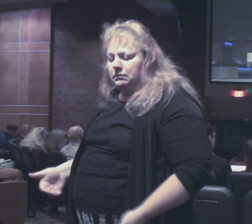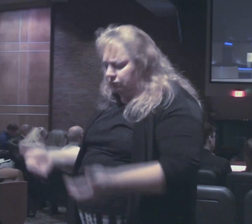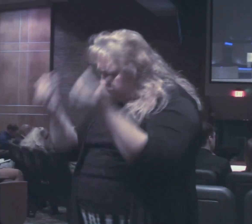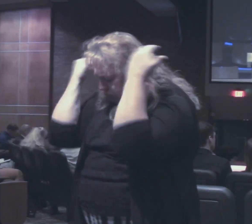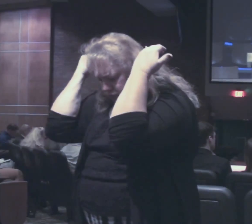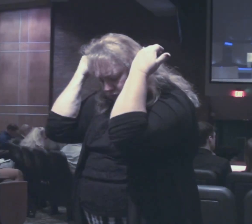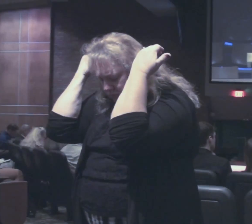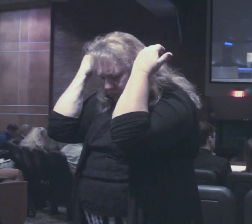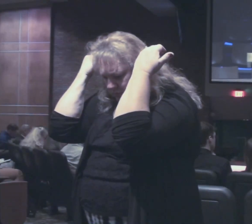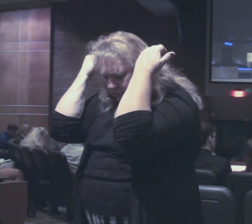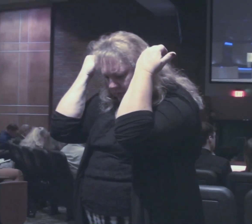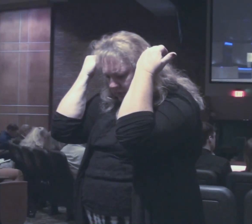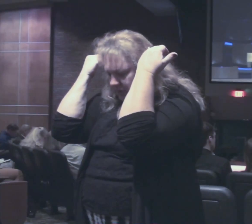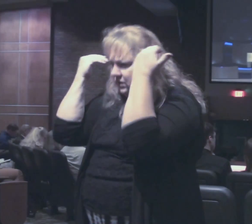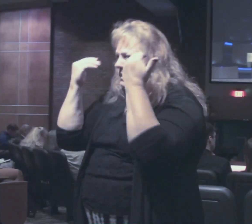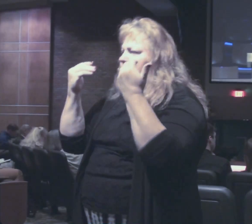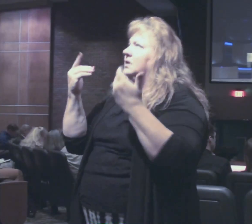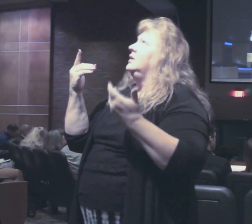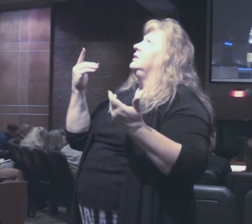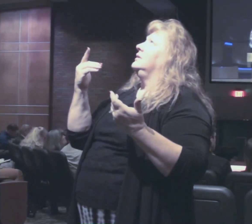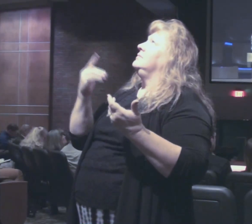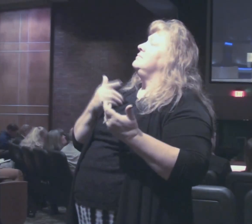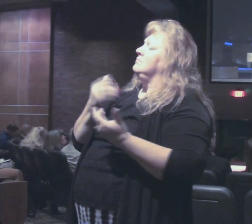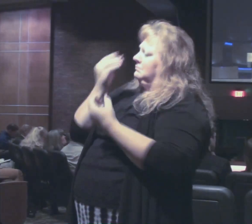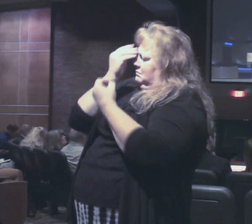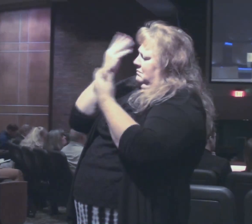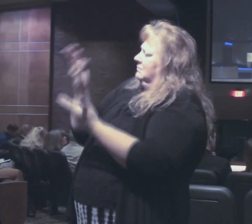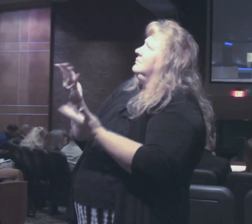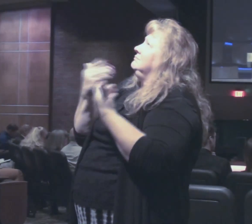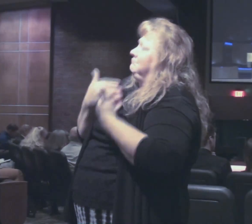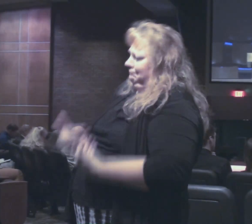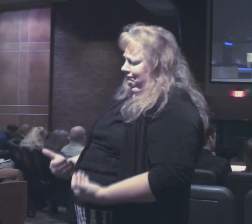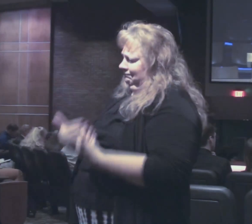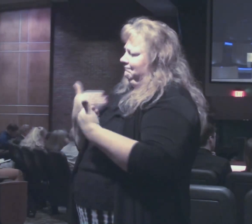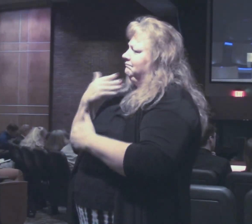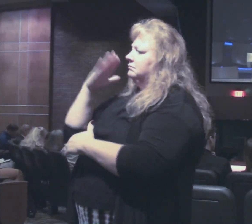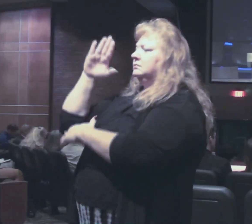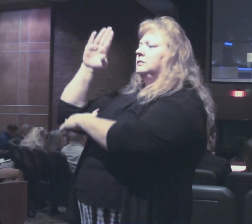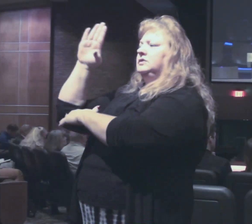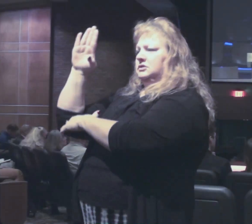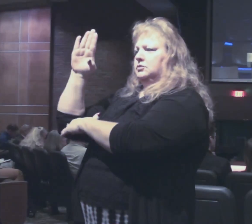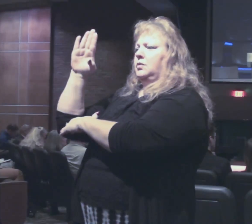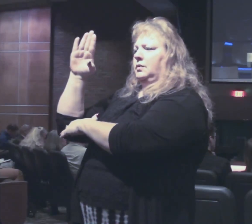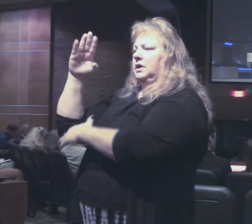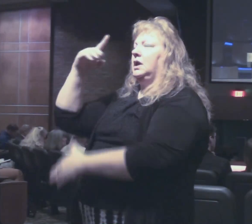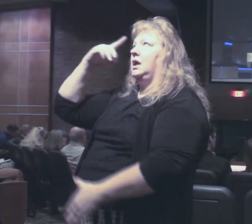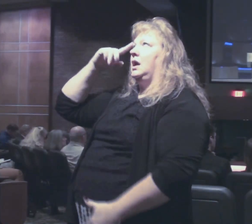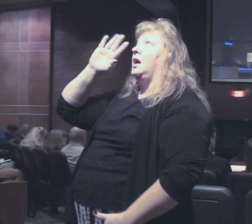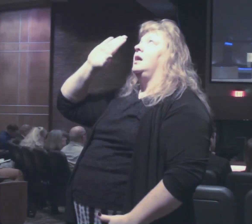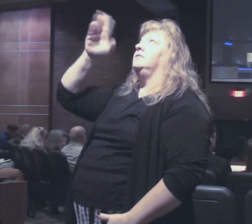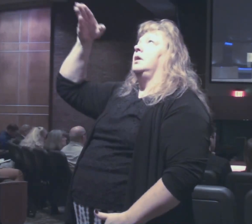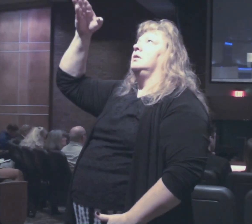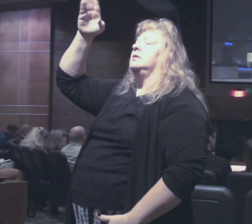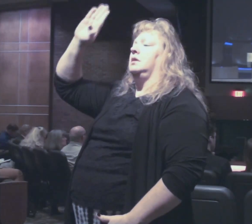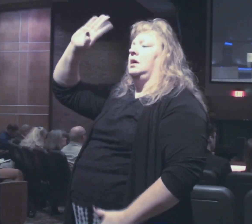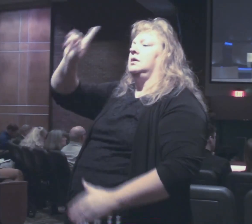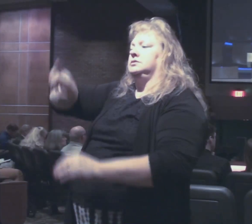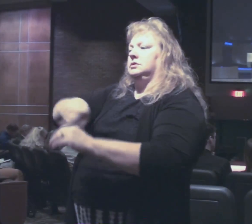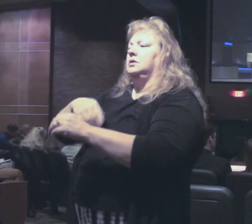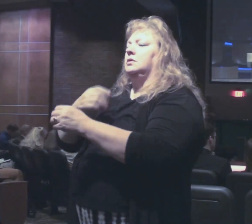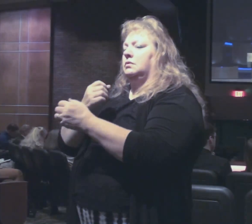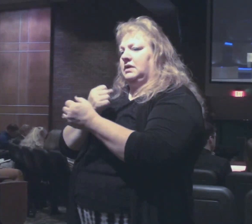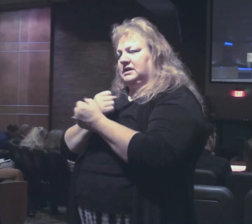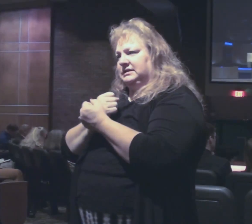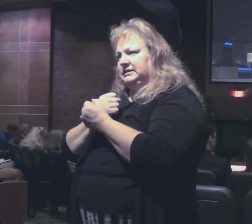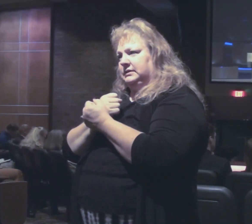so our lives lived our whole life a testimony of God's grace